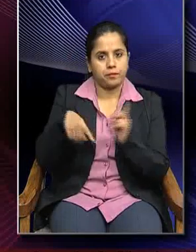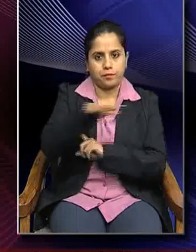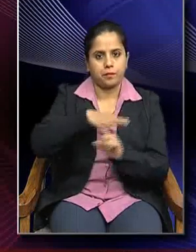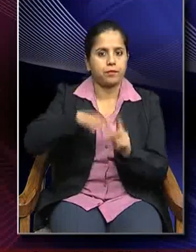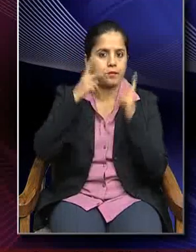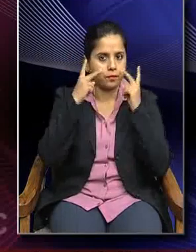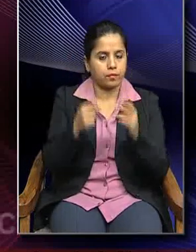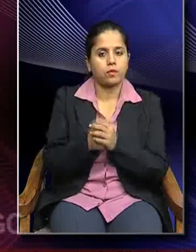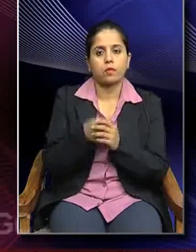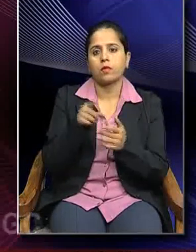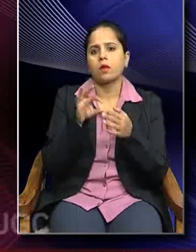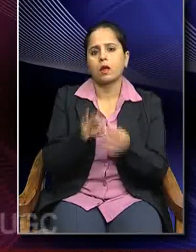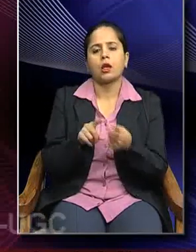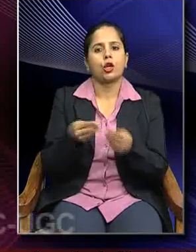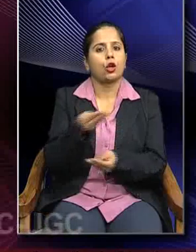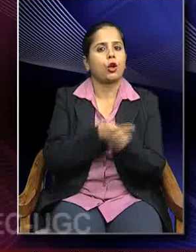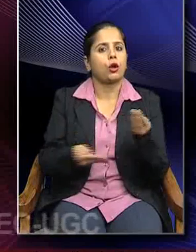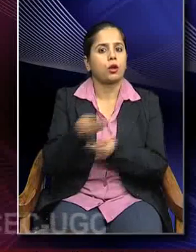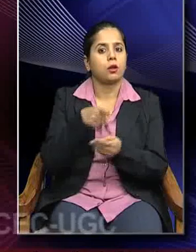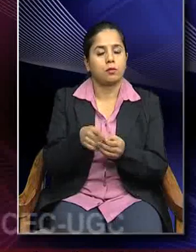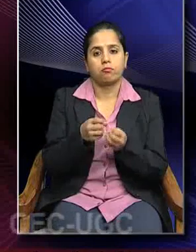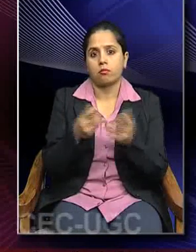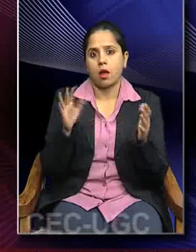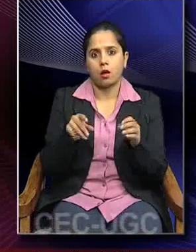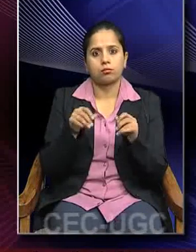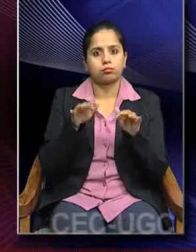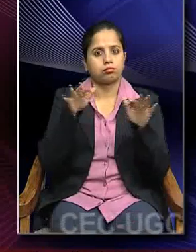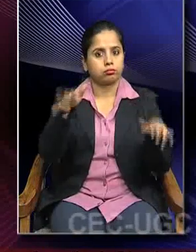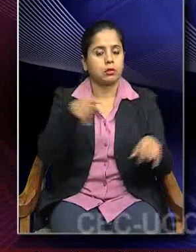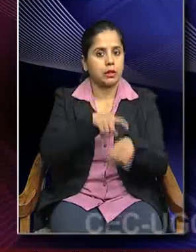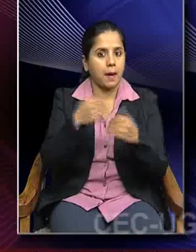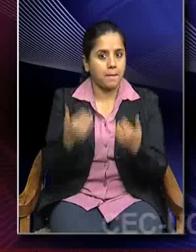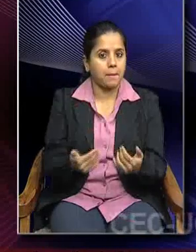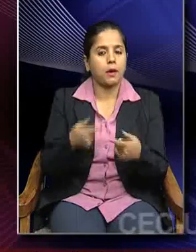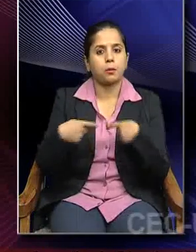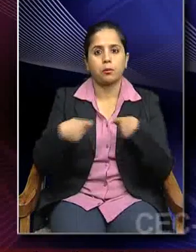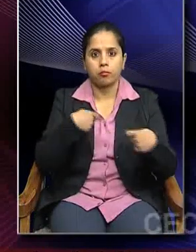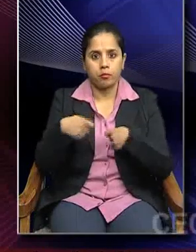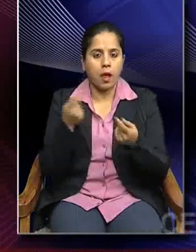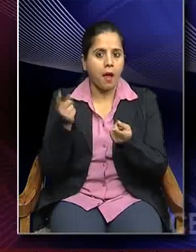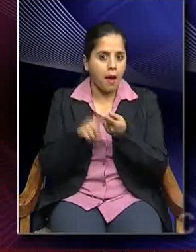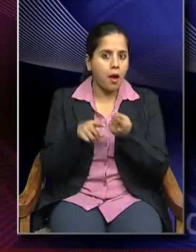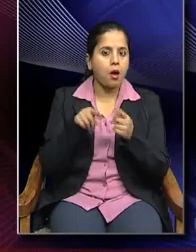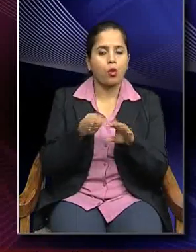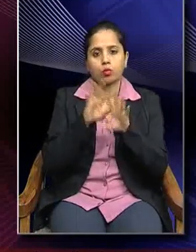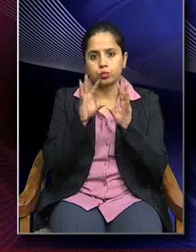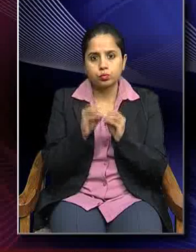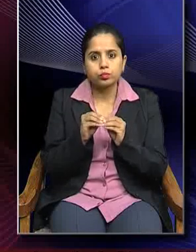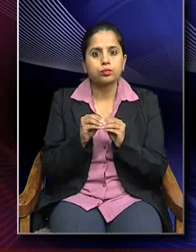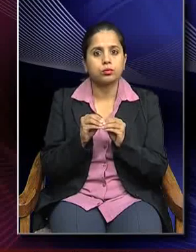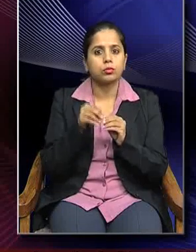in terms of economy there is a very thriving maritime trade happening across the